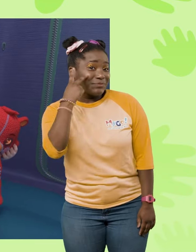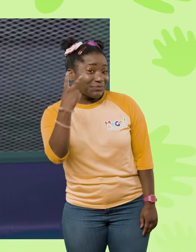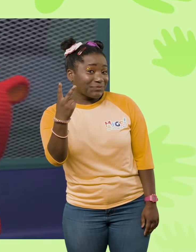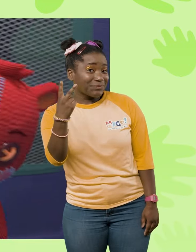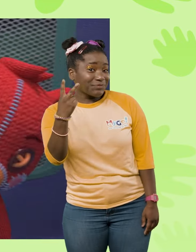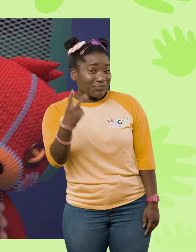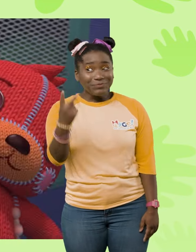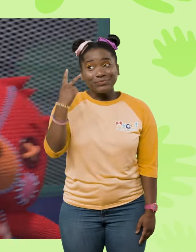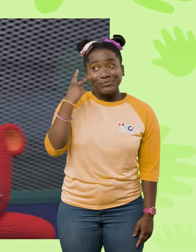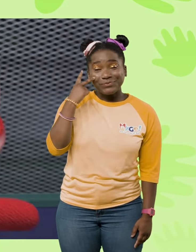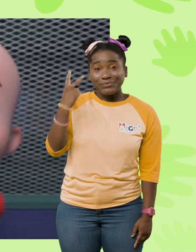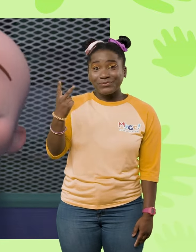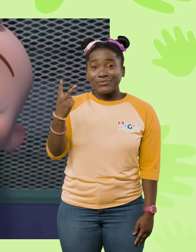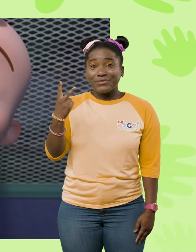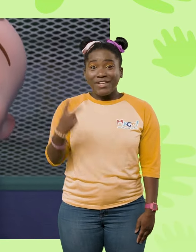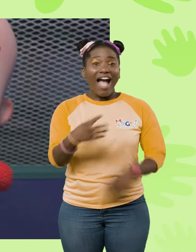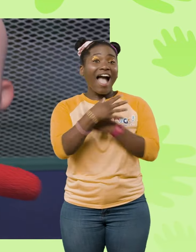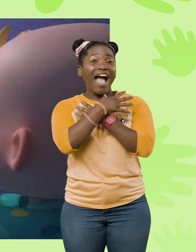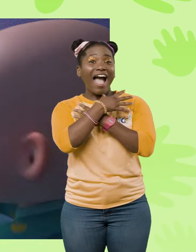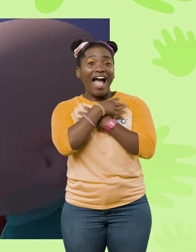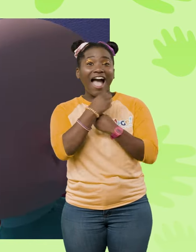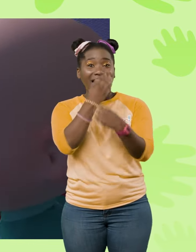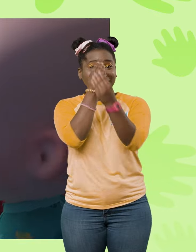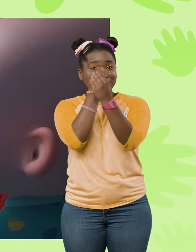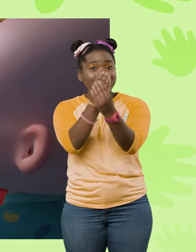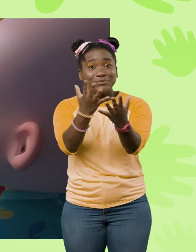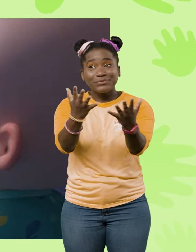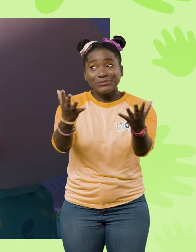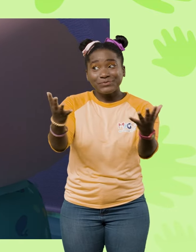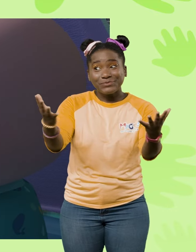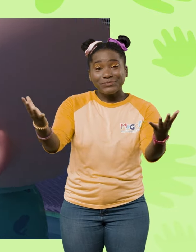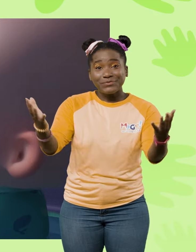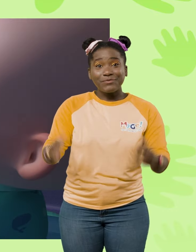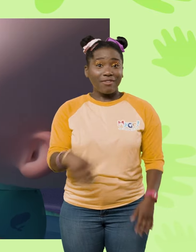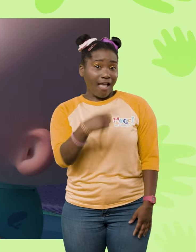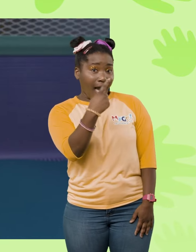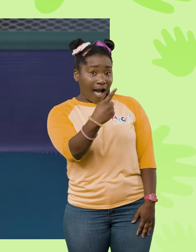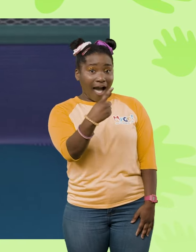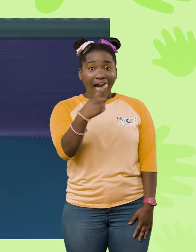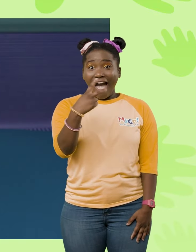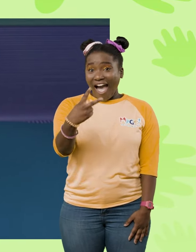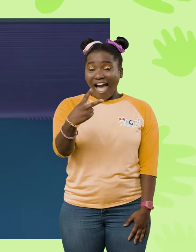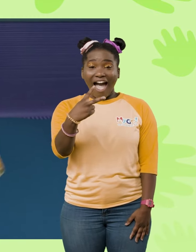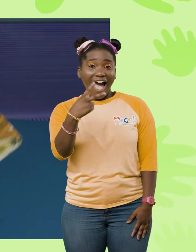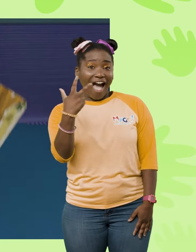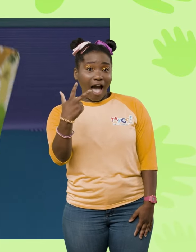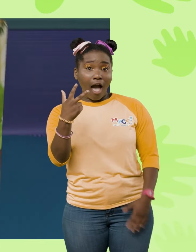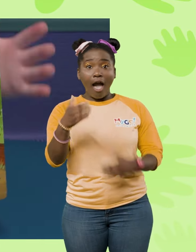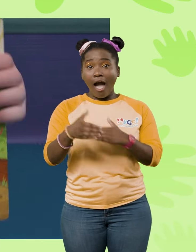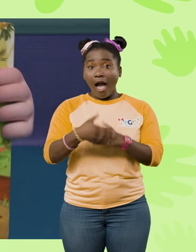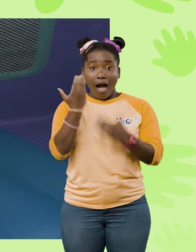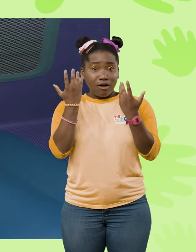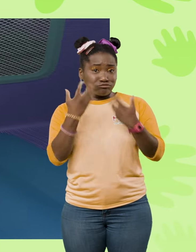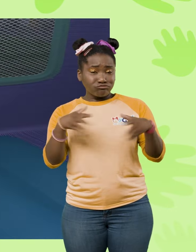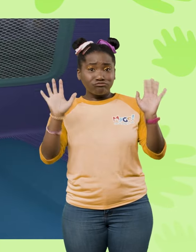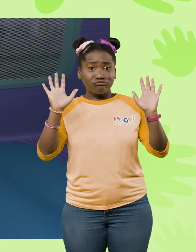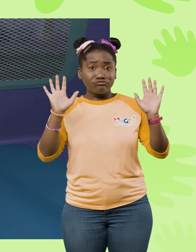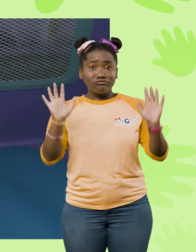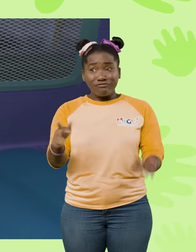See, see, Teddy tells the story. One, two, three, almost done,